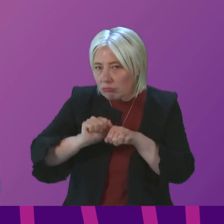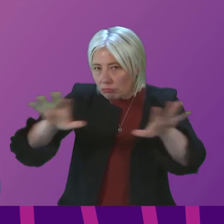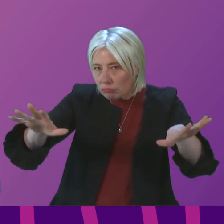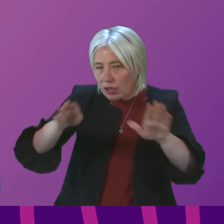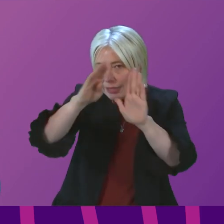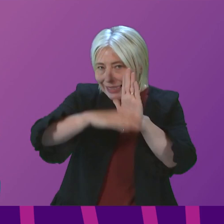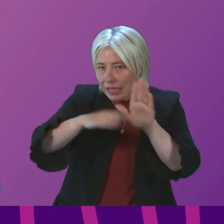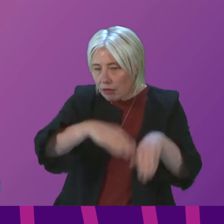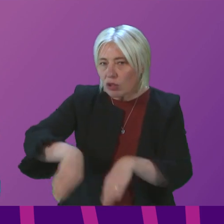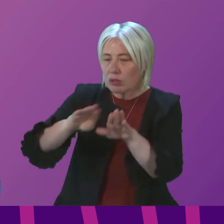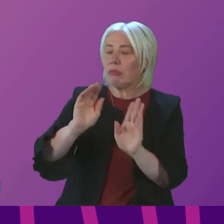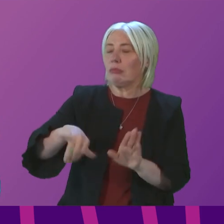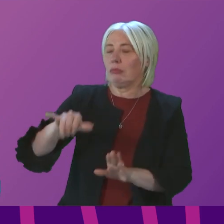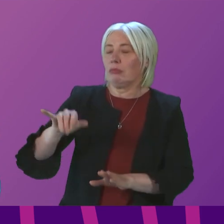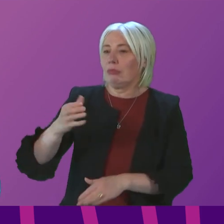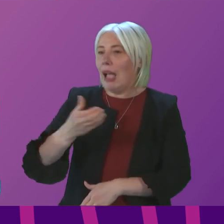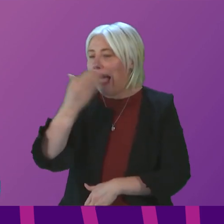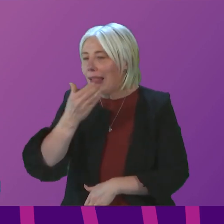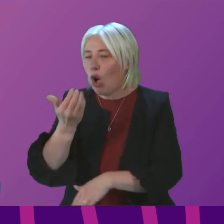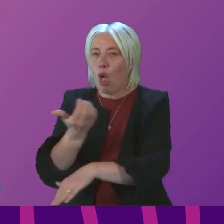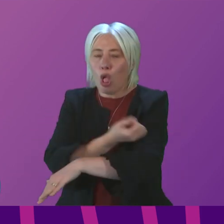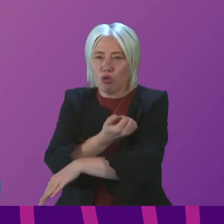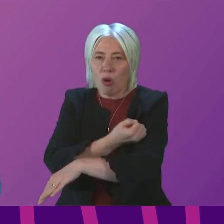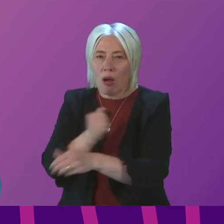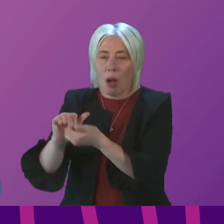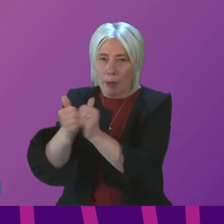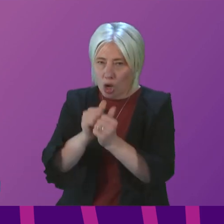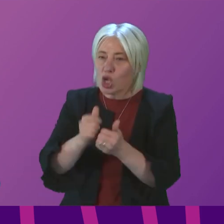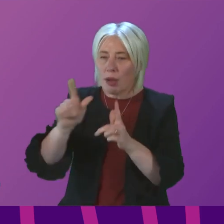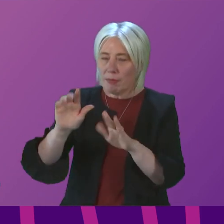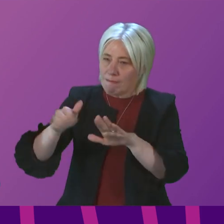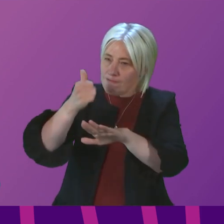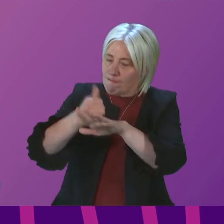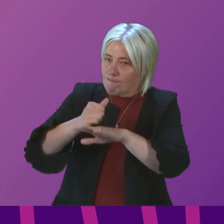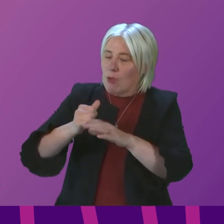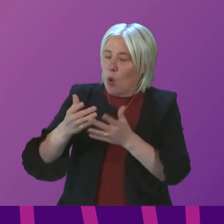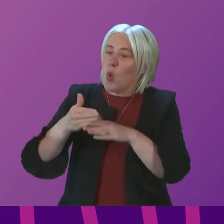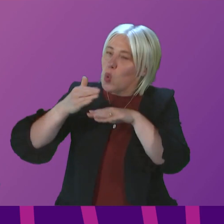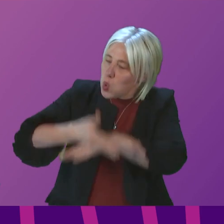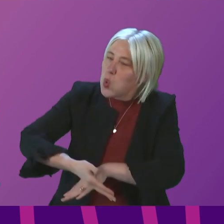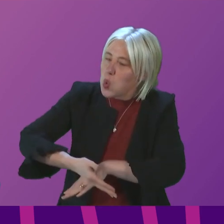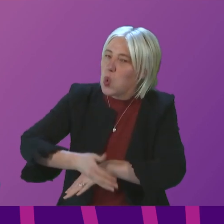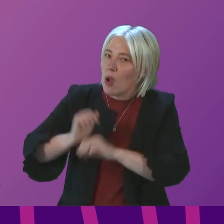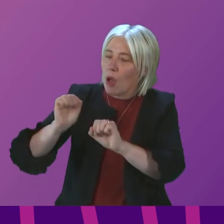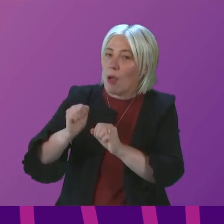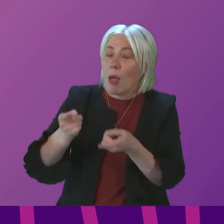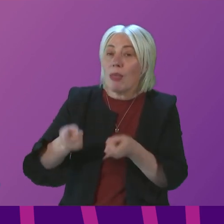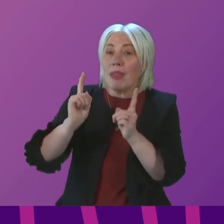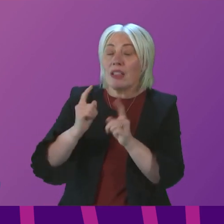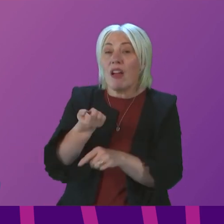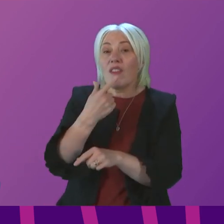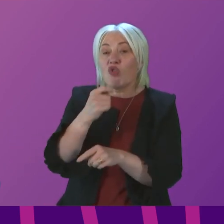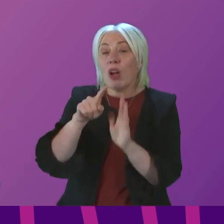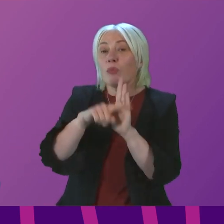by local services and alcohol and drug partnerships is ongoing. It is a crucial and significant undertaking. The Minister for Drugs Policy